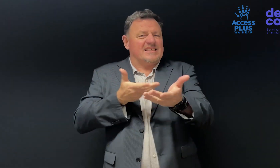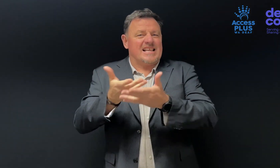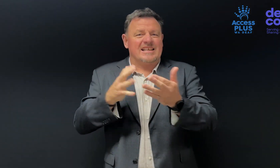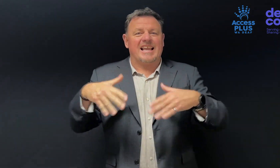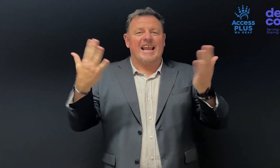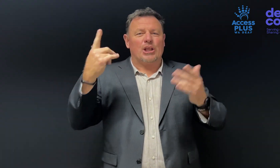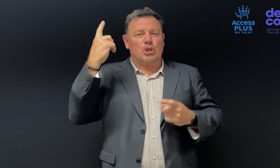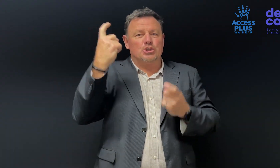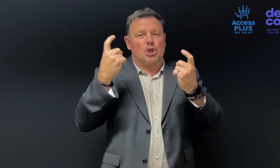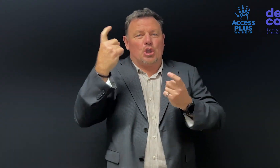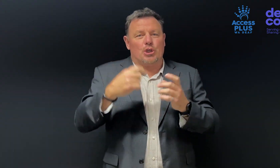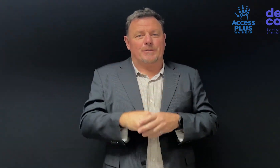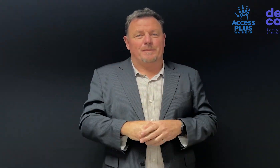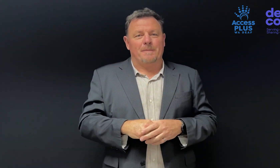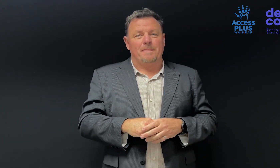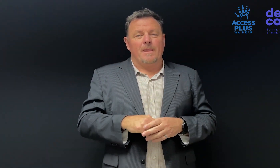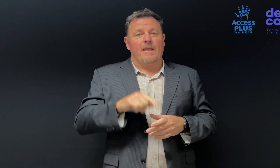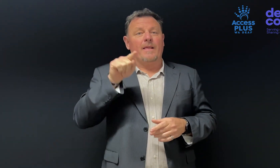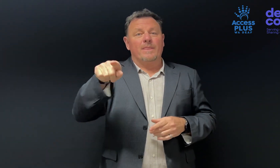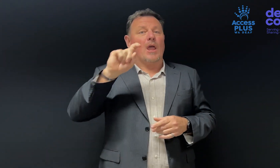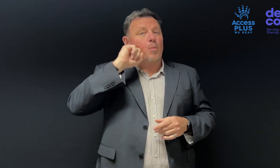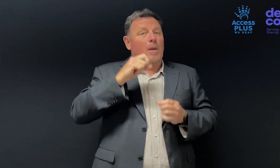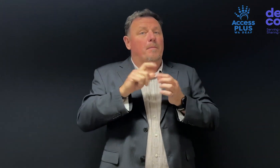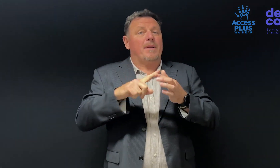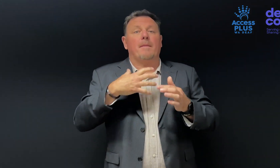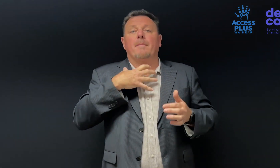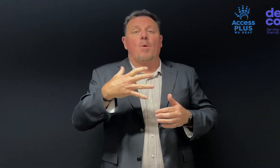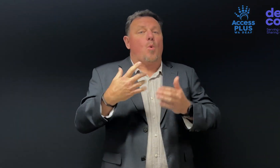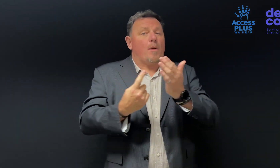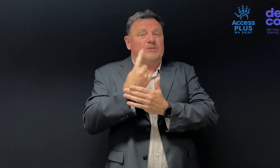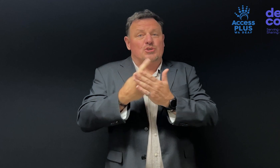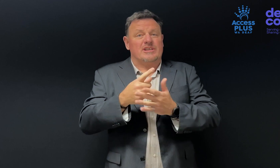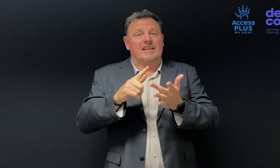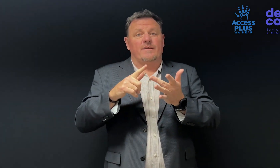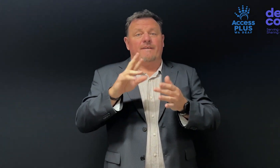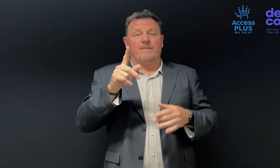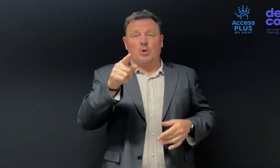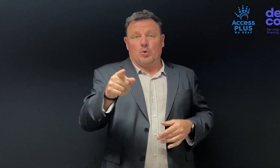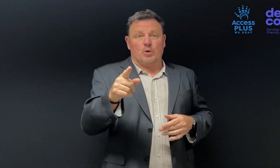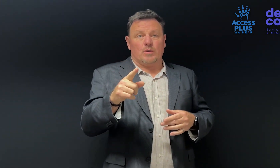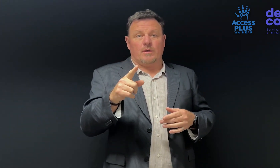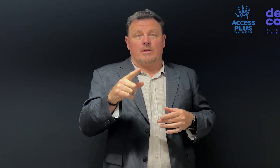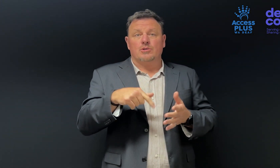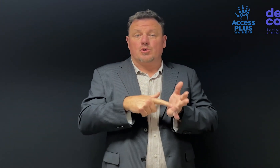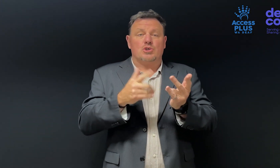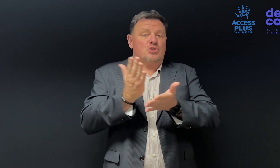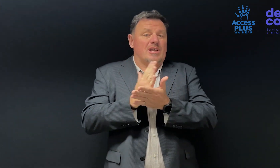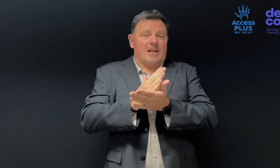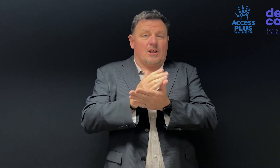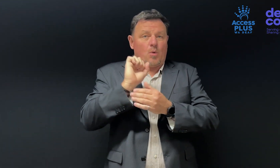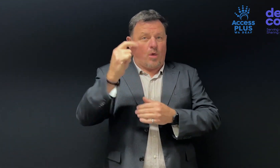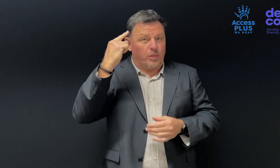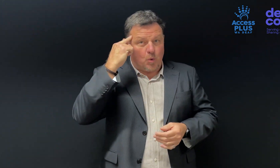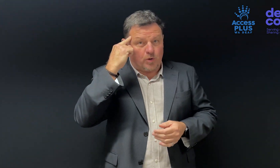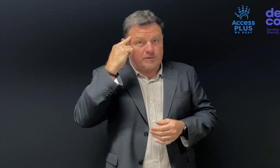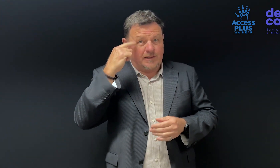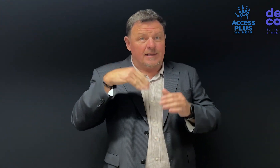and happy to discuss any concerns with you. There'll be future opportunities for you to share your thoughts